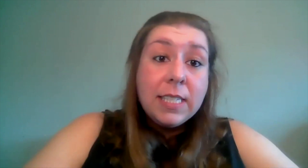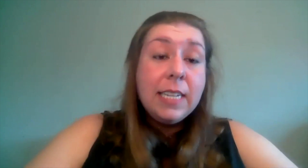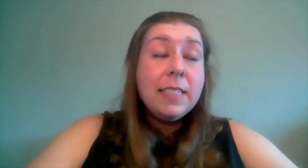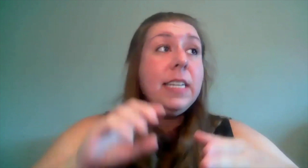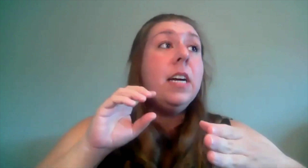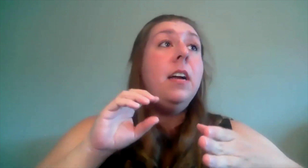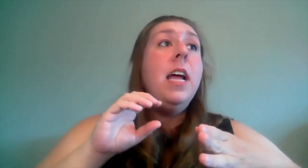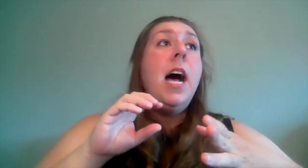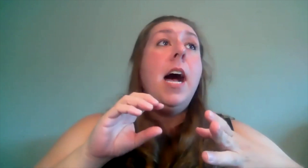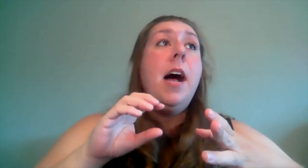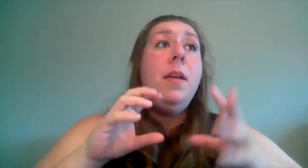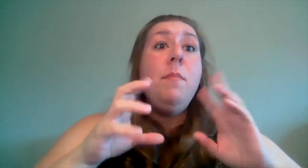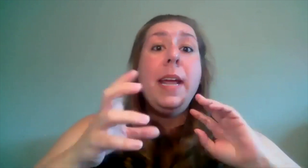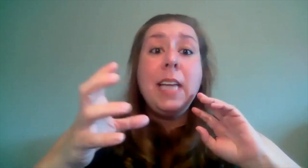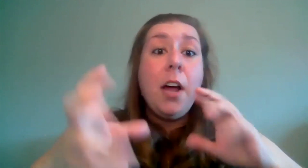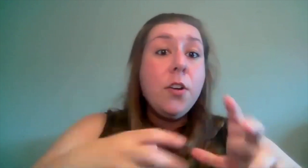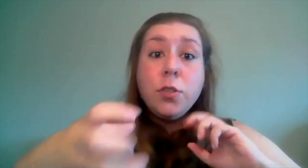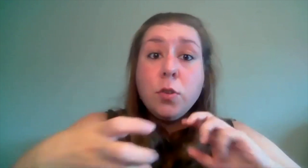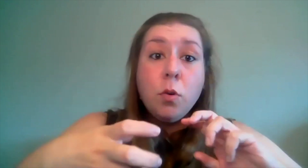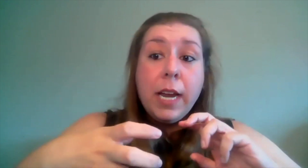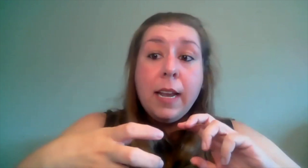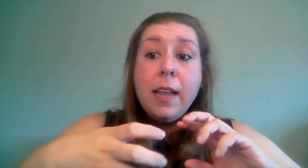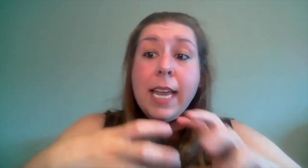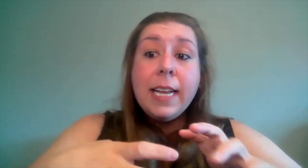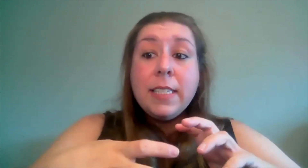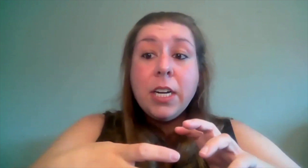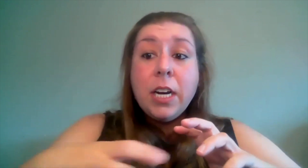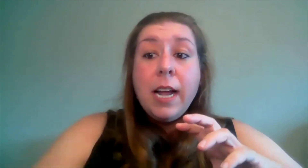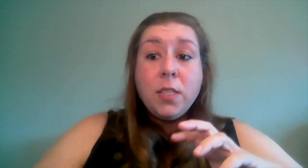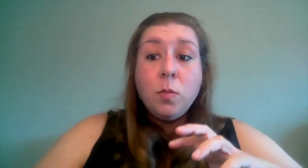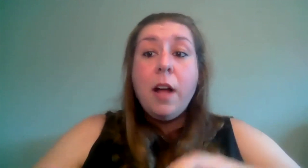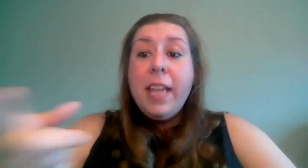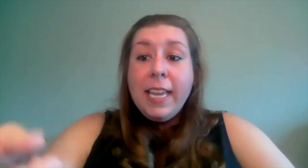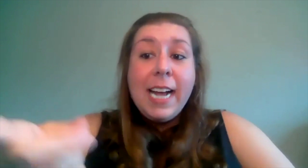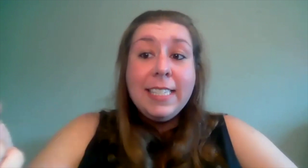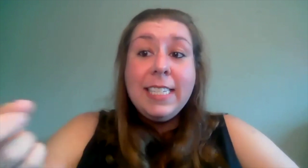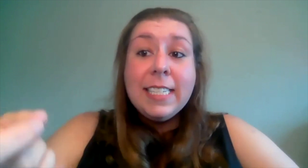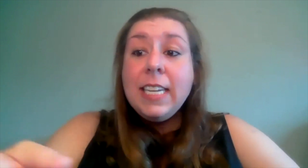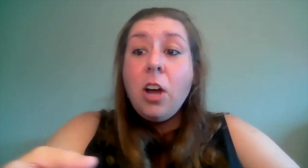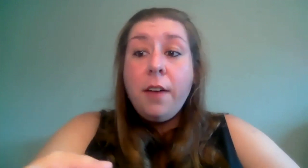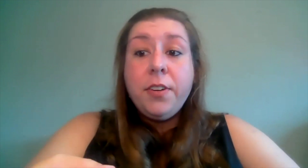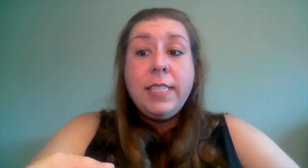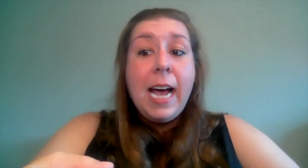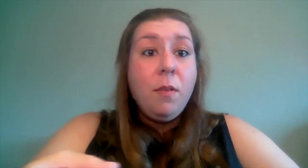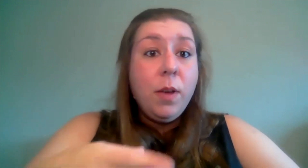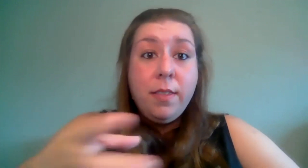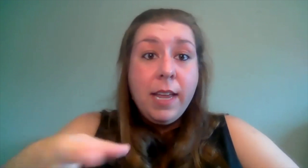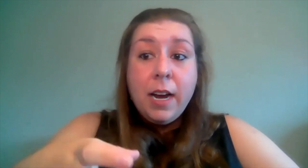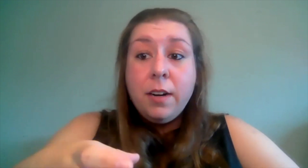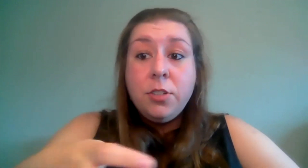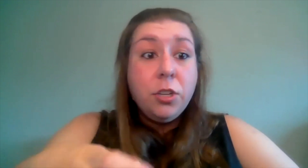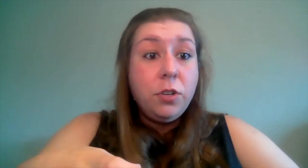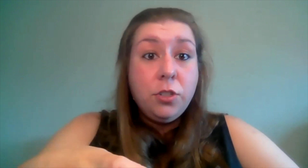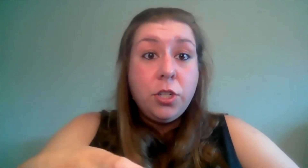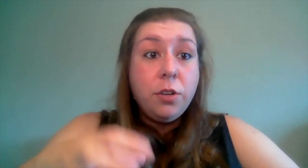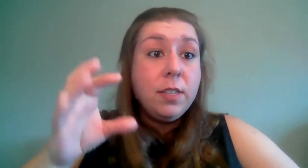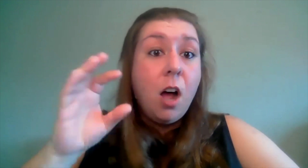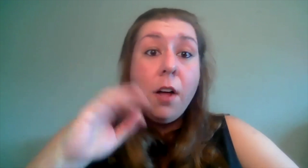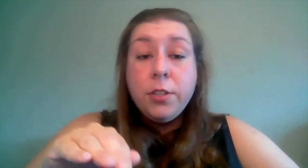easier it makes underscoring easier as well yes disney offers that with their children's shows all the